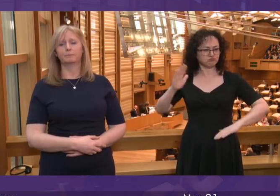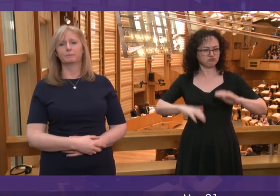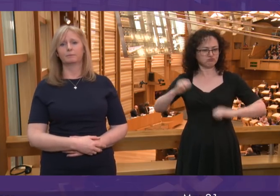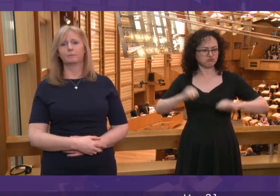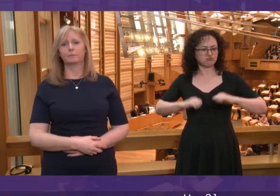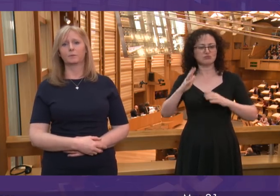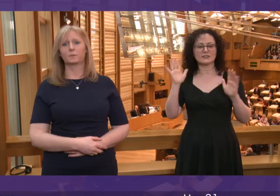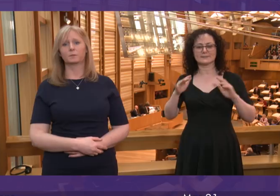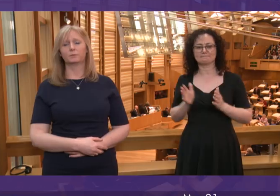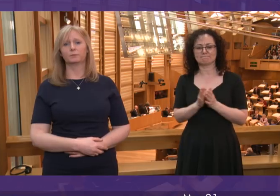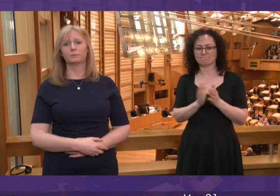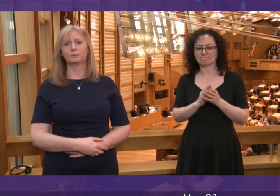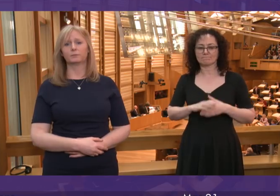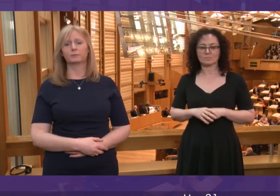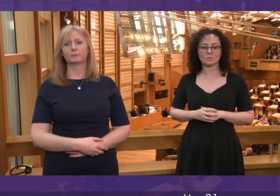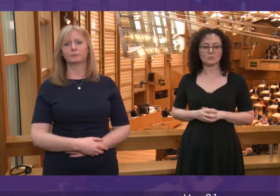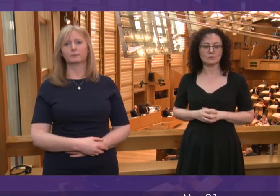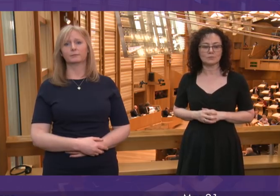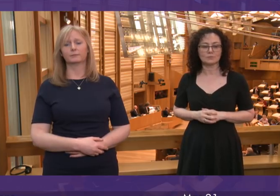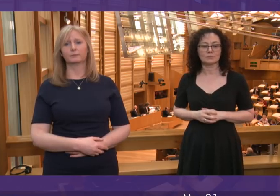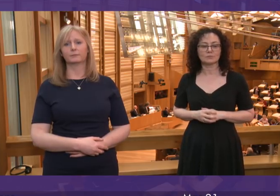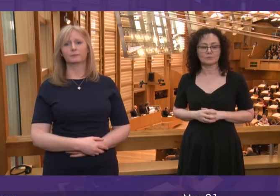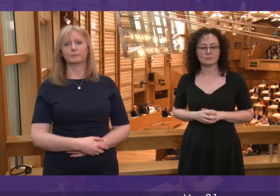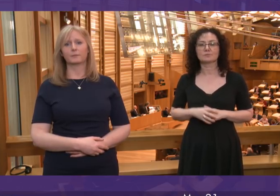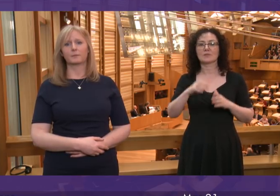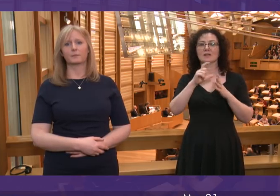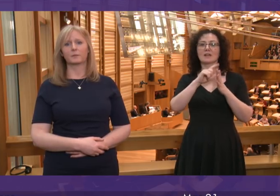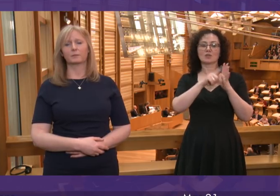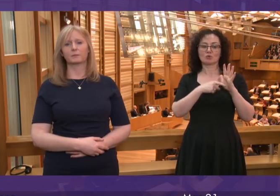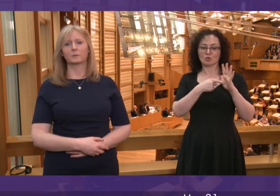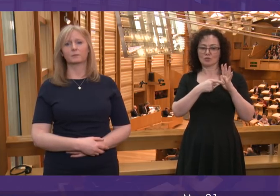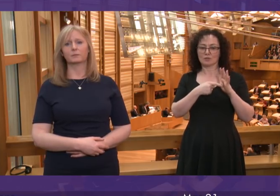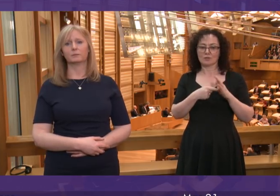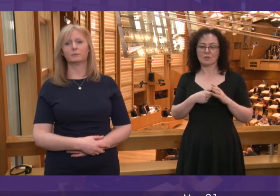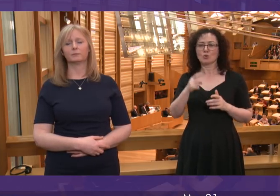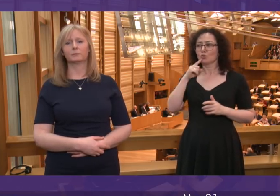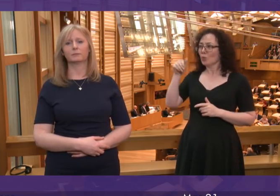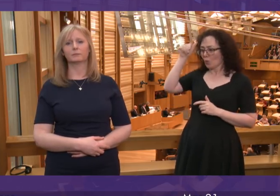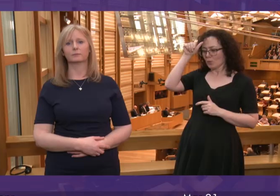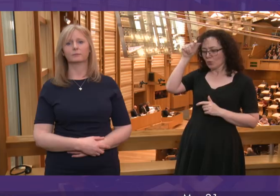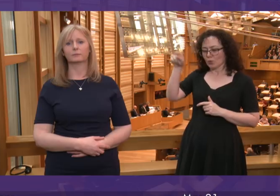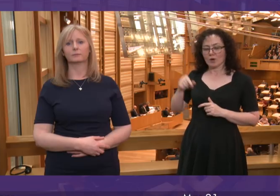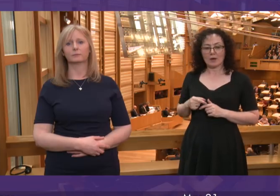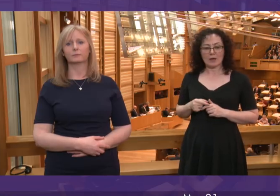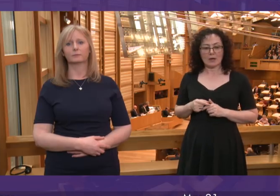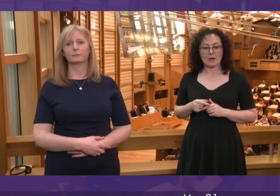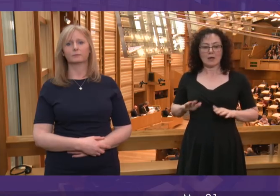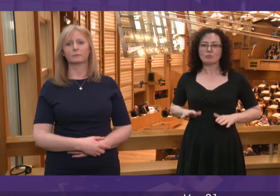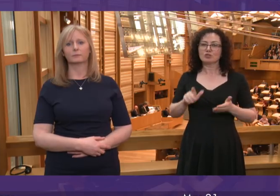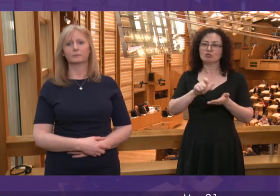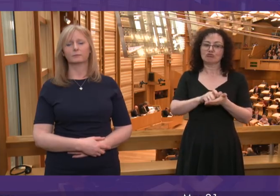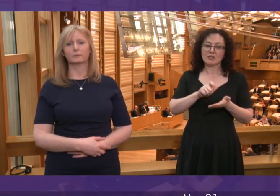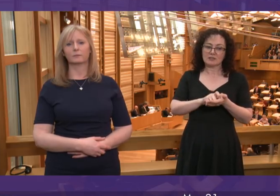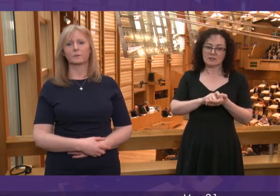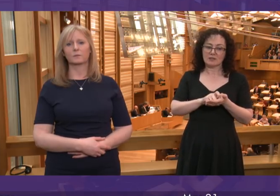Daniel Johnson to be followed by... Thank you very much, Presiding Officer. The First Minister will be aware that the British Retail Consortium Annual Crime